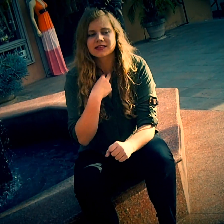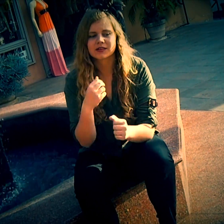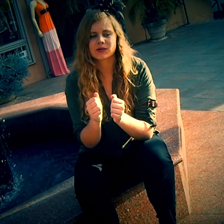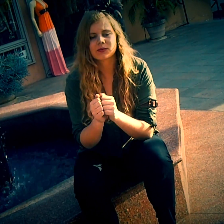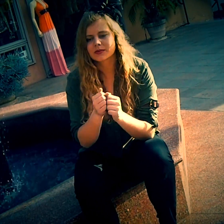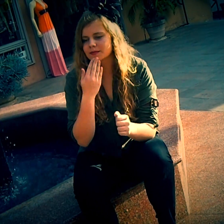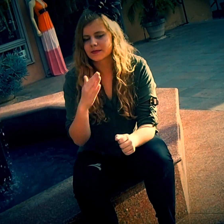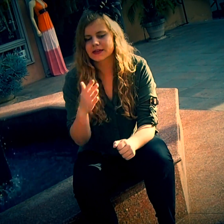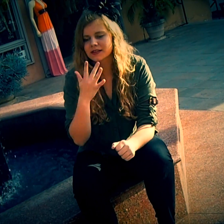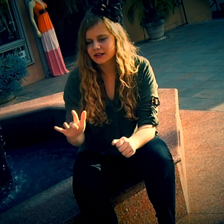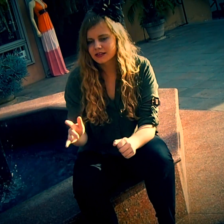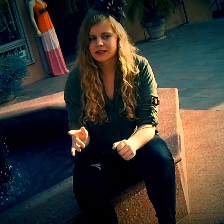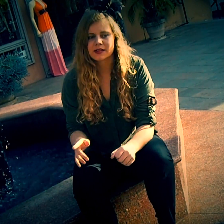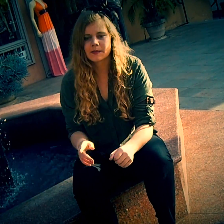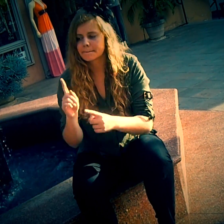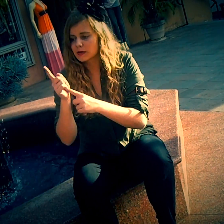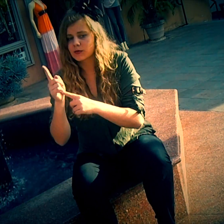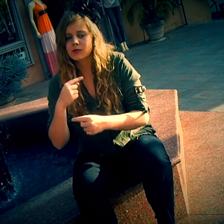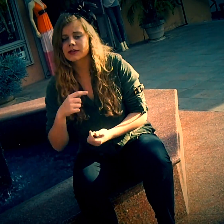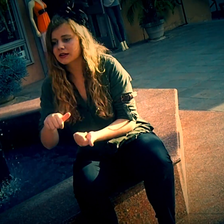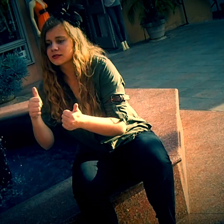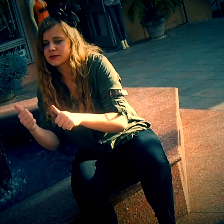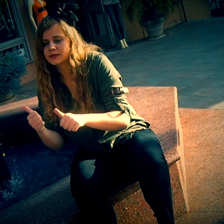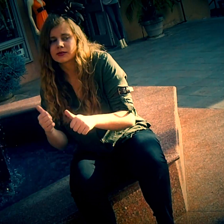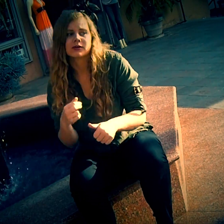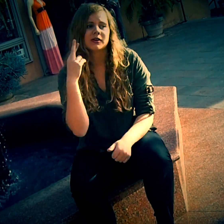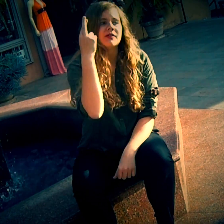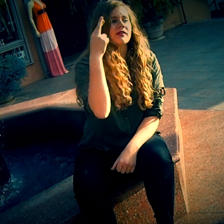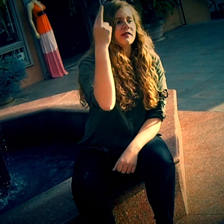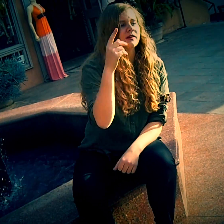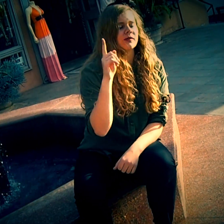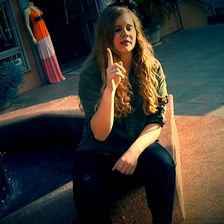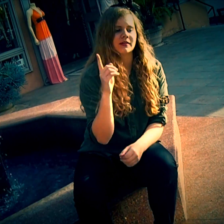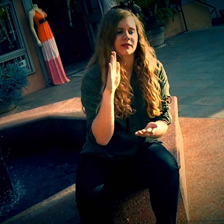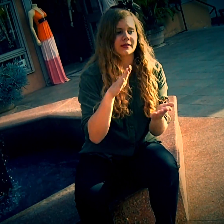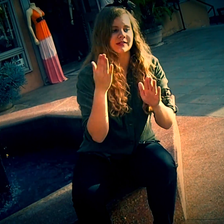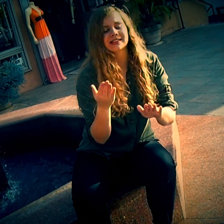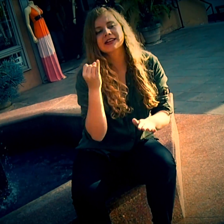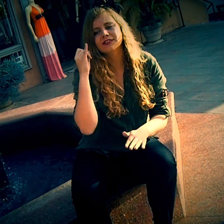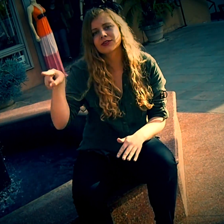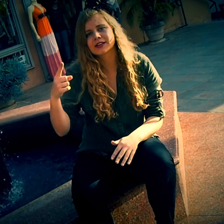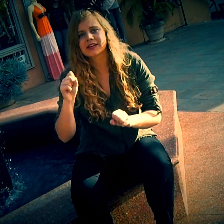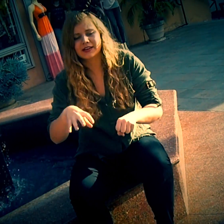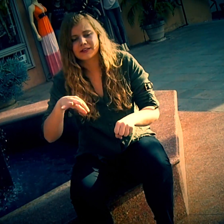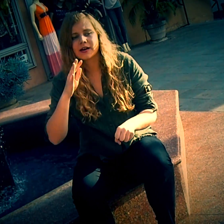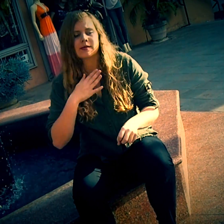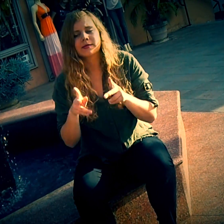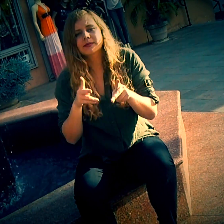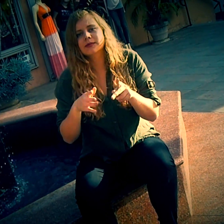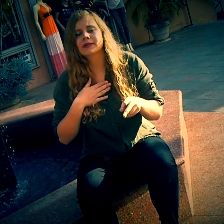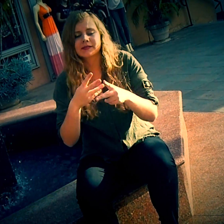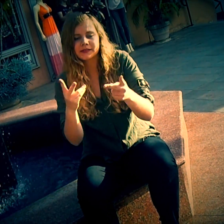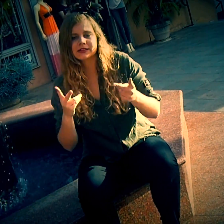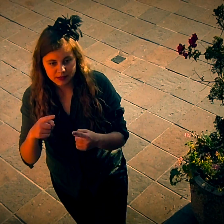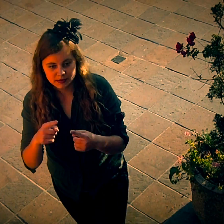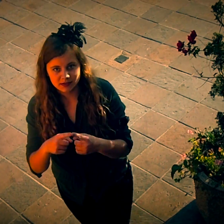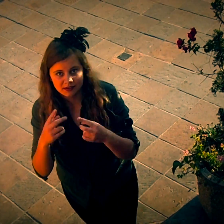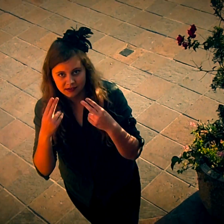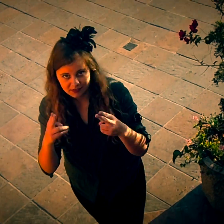bad luck that came The moment I was baptized, oh, when I found out one day I'm gonna die If only I could find my people or my place in life Then when they